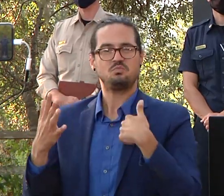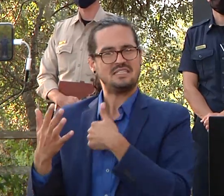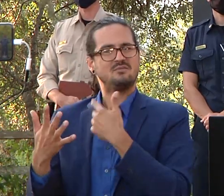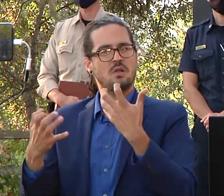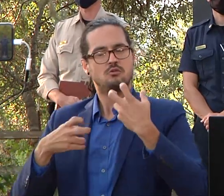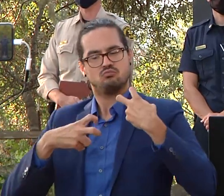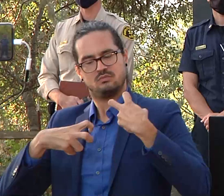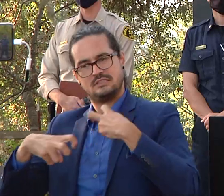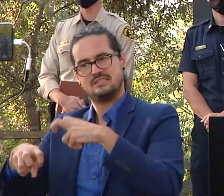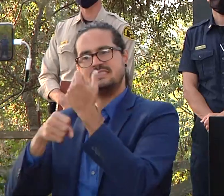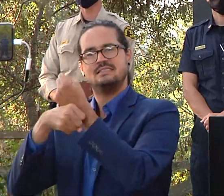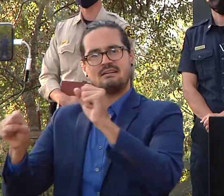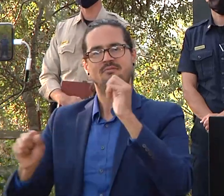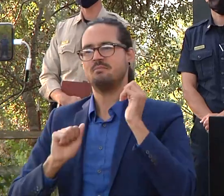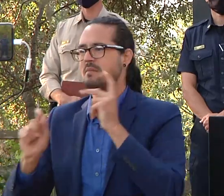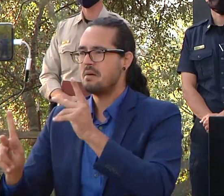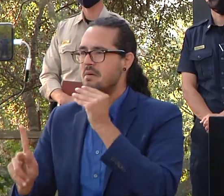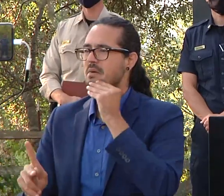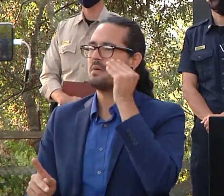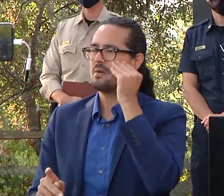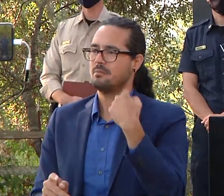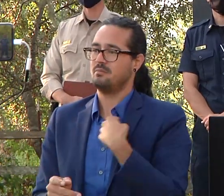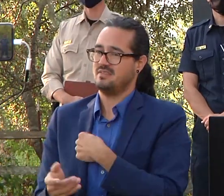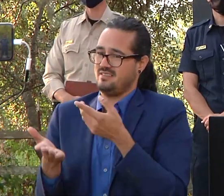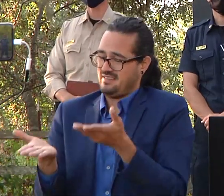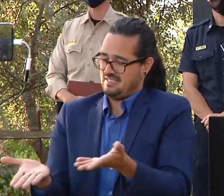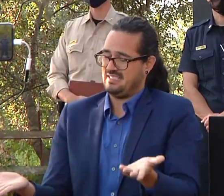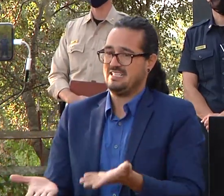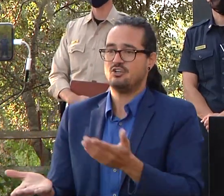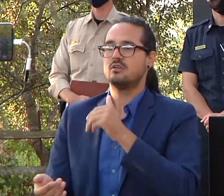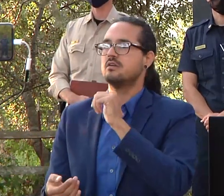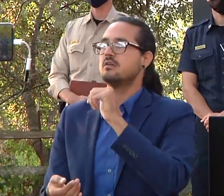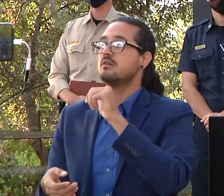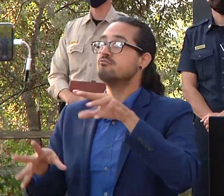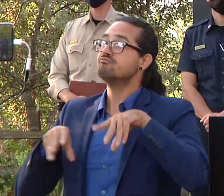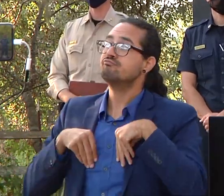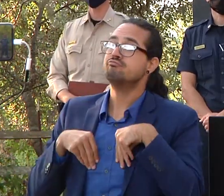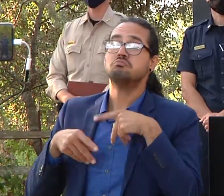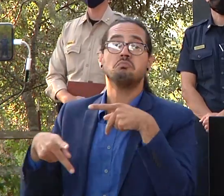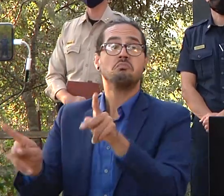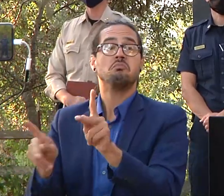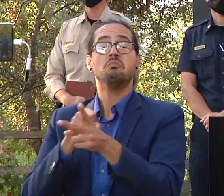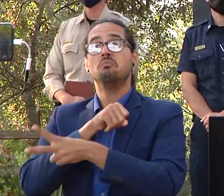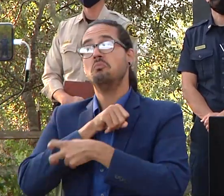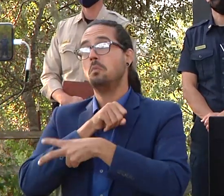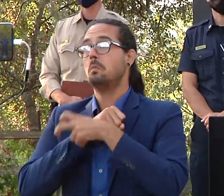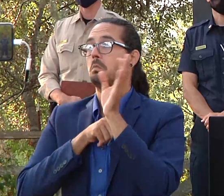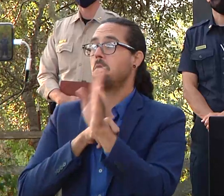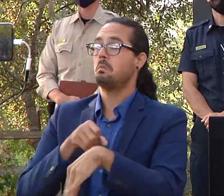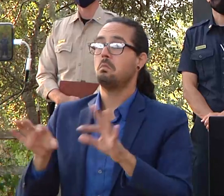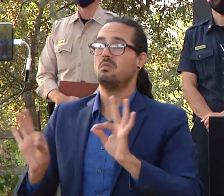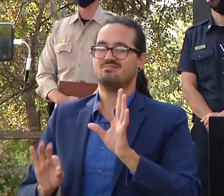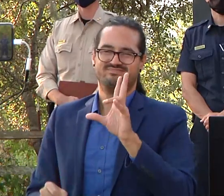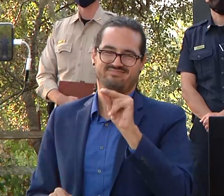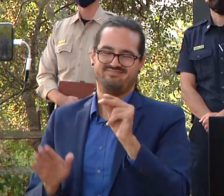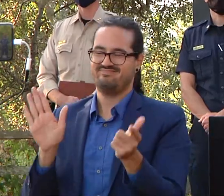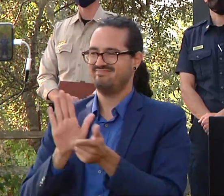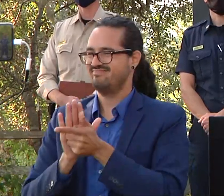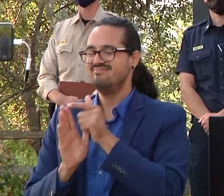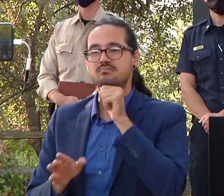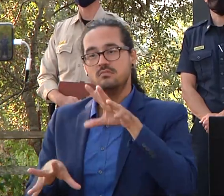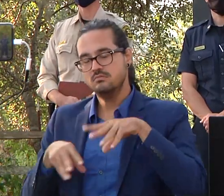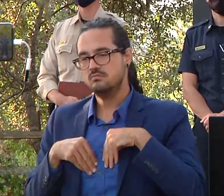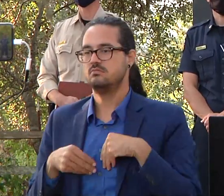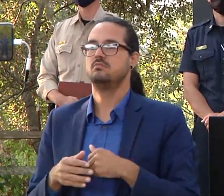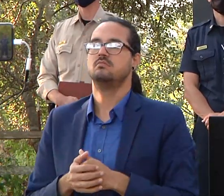tolerate burglary looting or any of that it is imperative that anybody that does not live in our county or in those areas